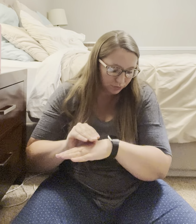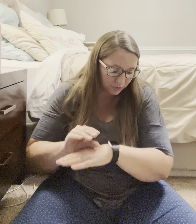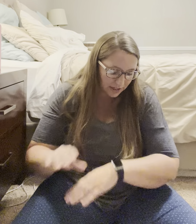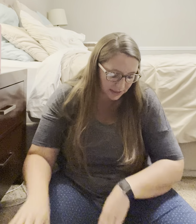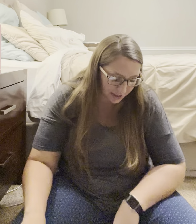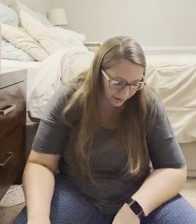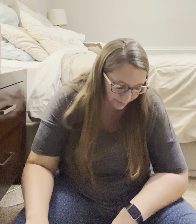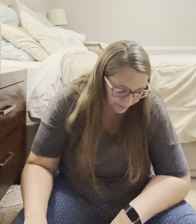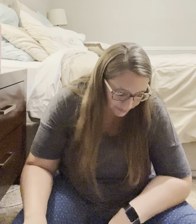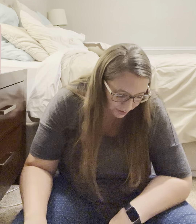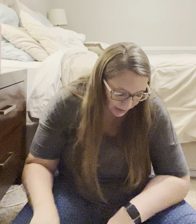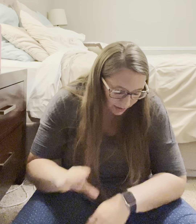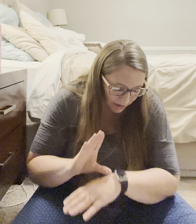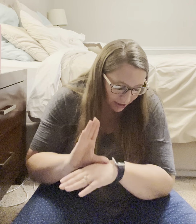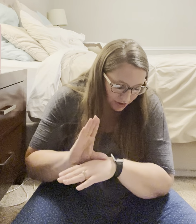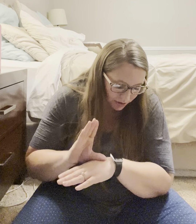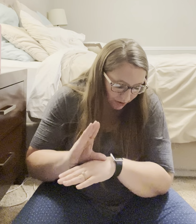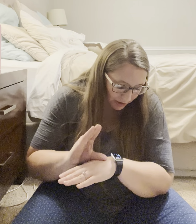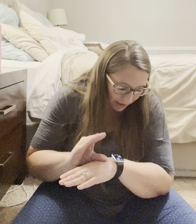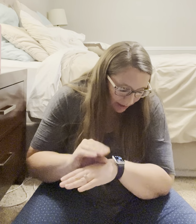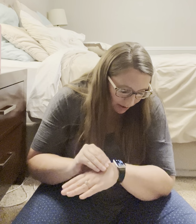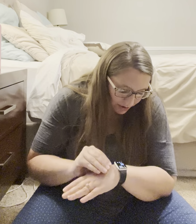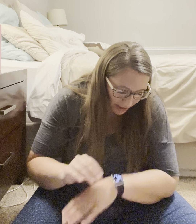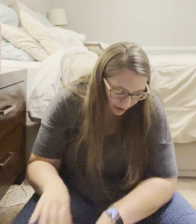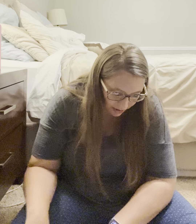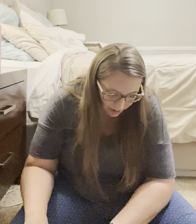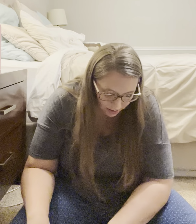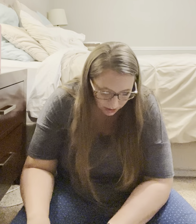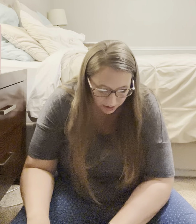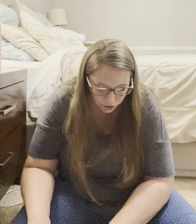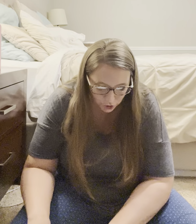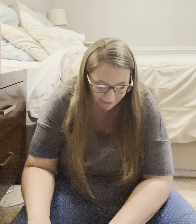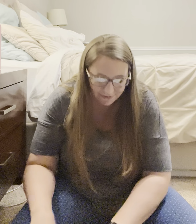That tire. So, like the air is slowly letting out of your tire. Traffic.